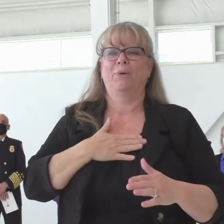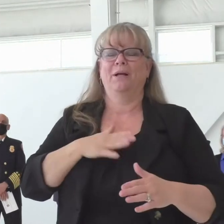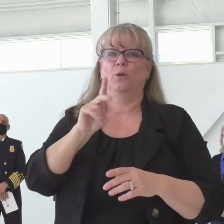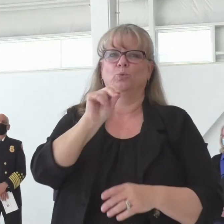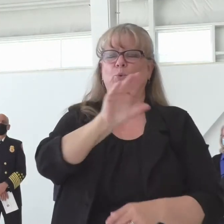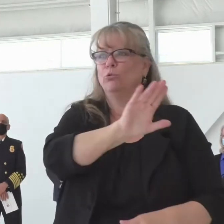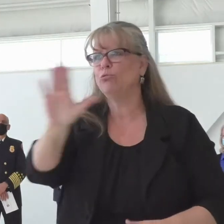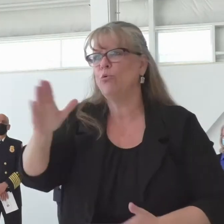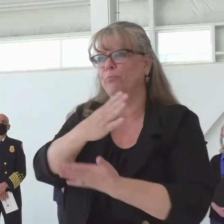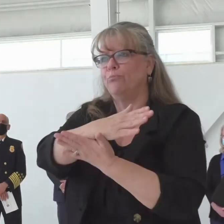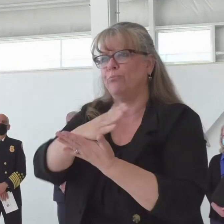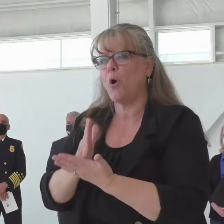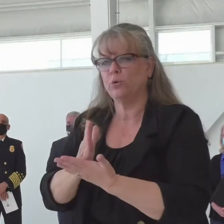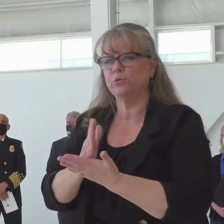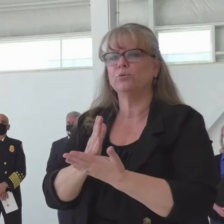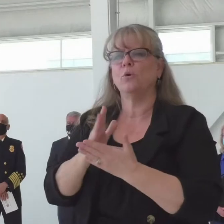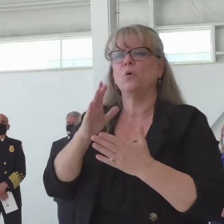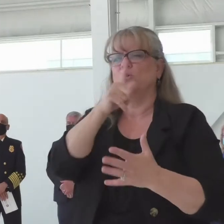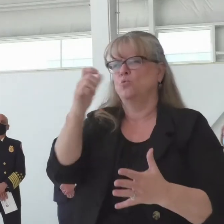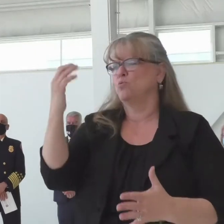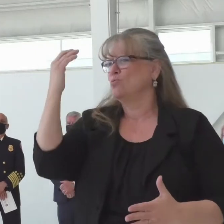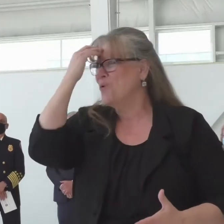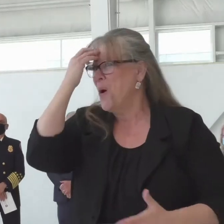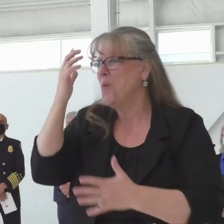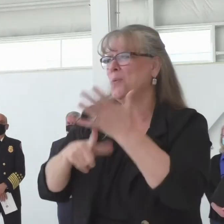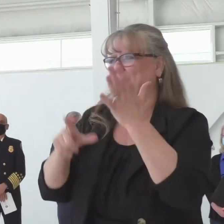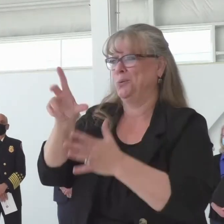get hit. Sure it's from getting started to begin with.